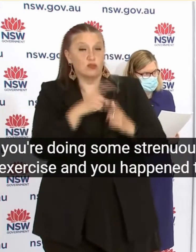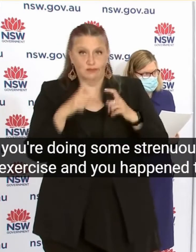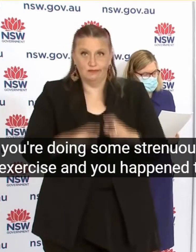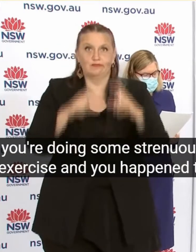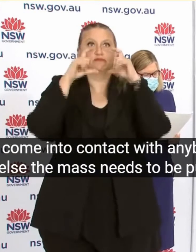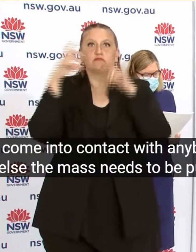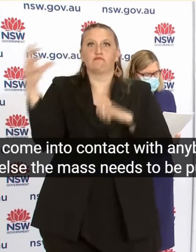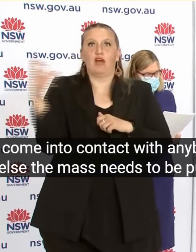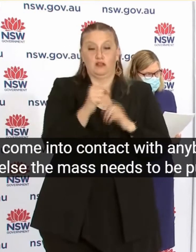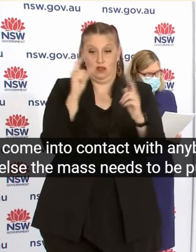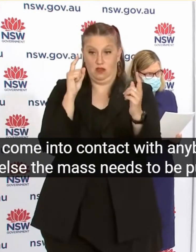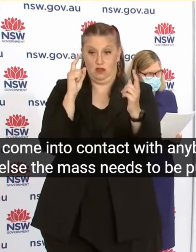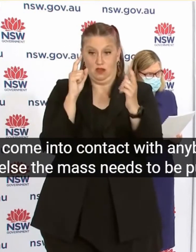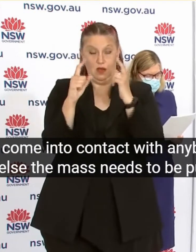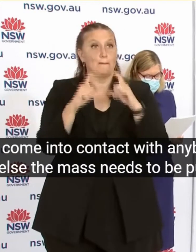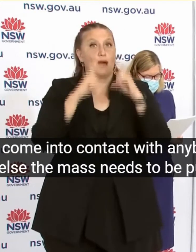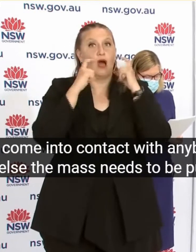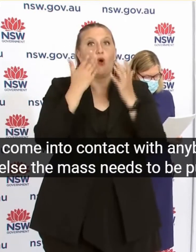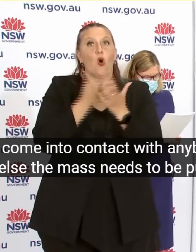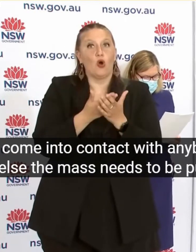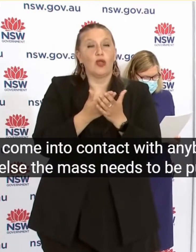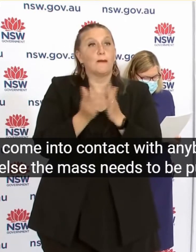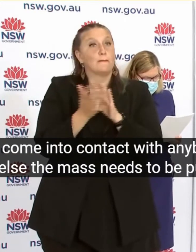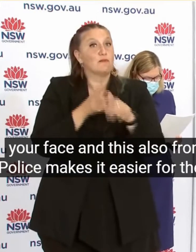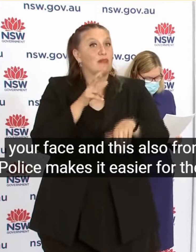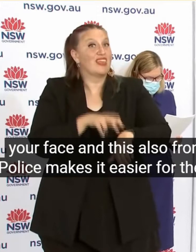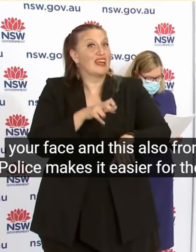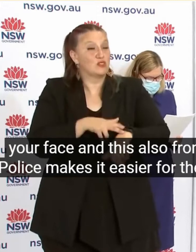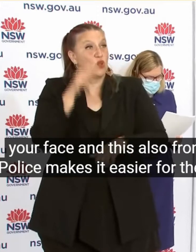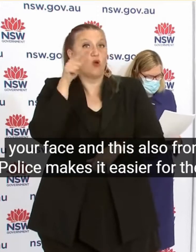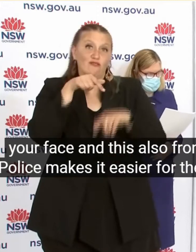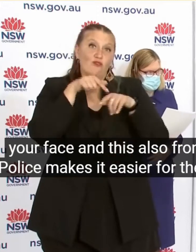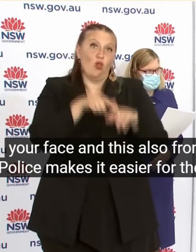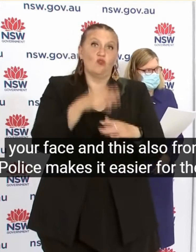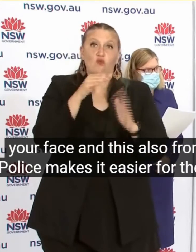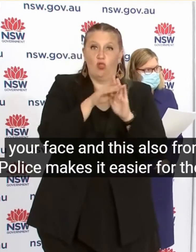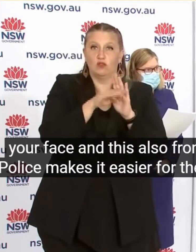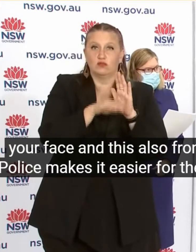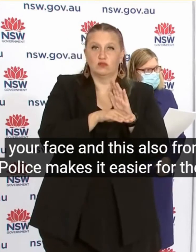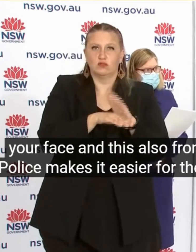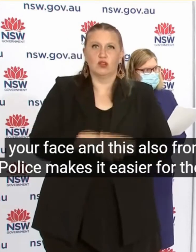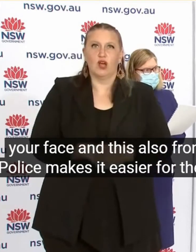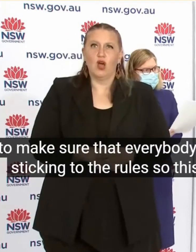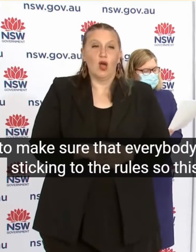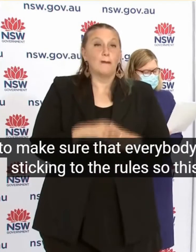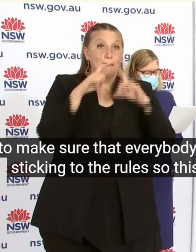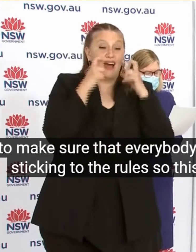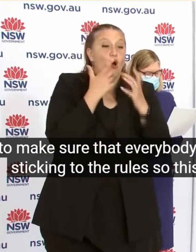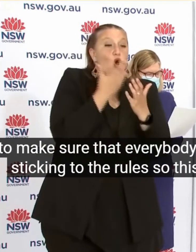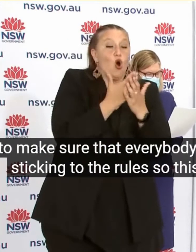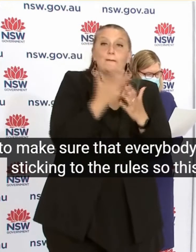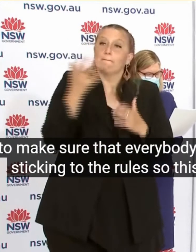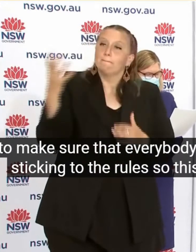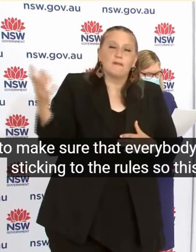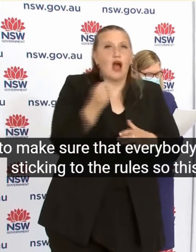this also from police makes it easier for them To make sure that everybody is sticking to the rules So this mask wearing outdoors Unless you're exercising Applies